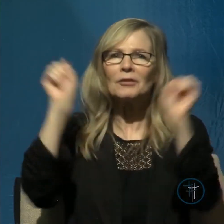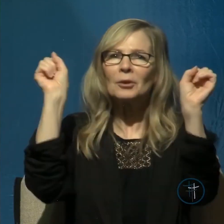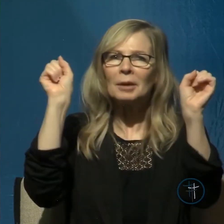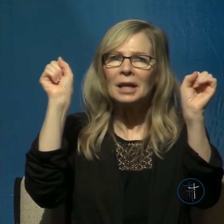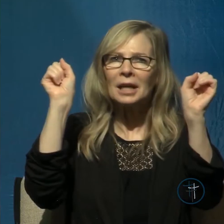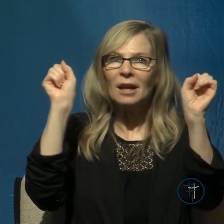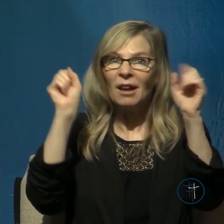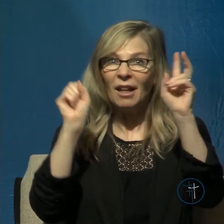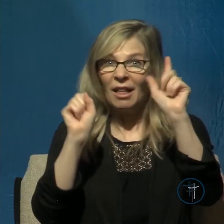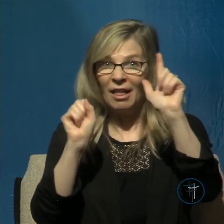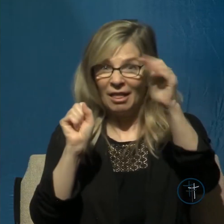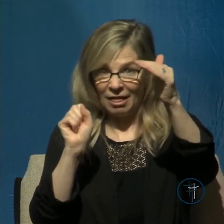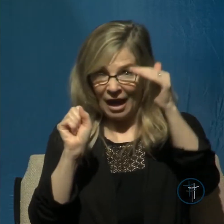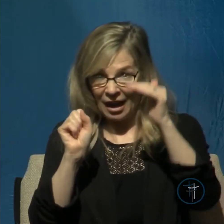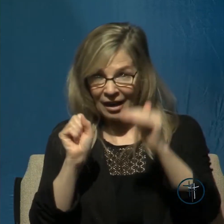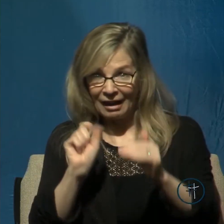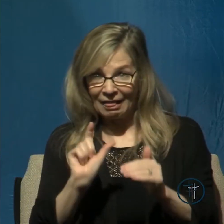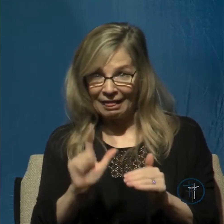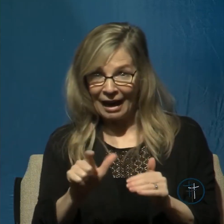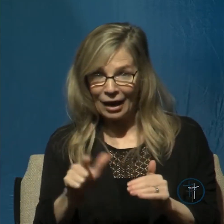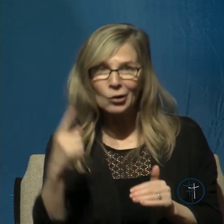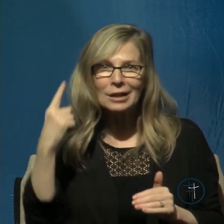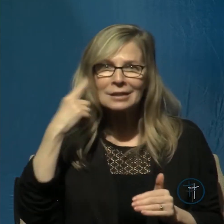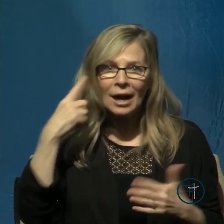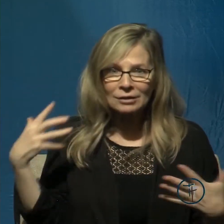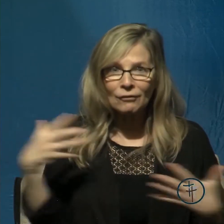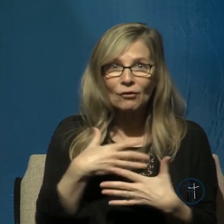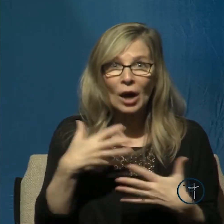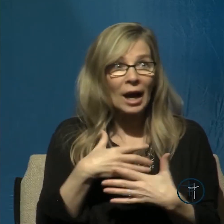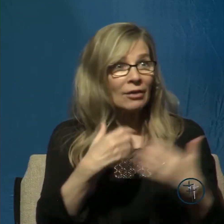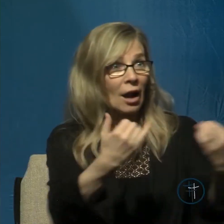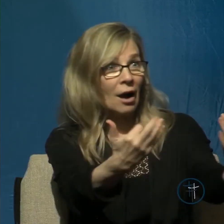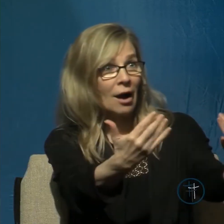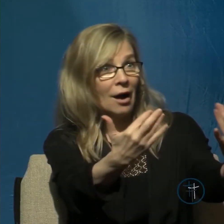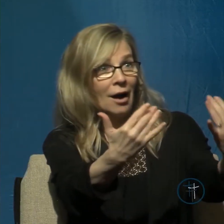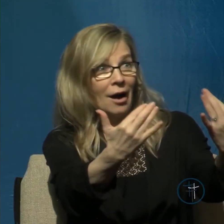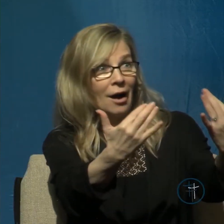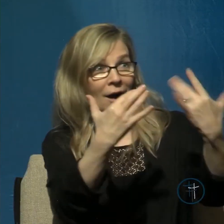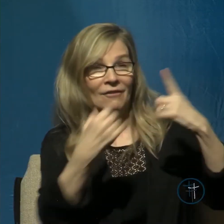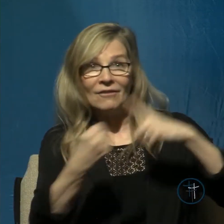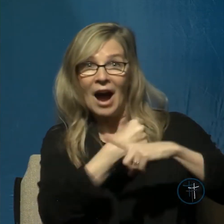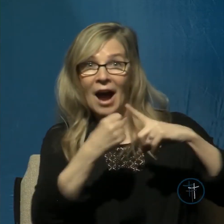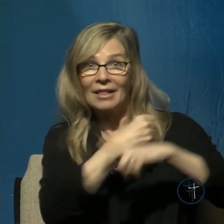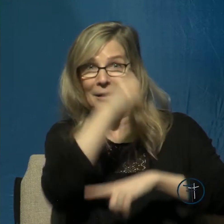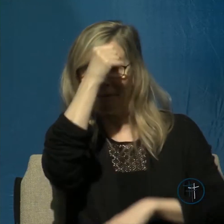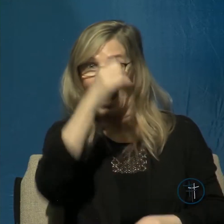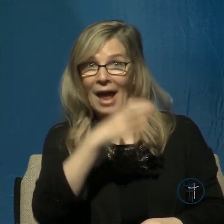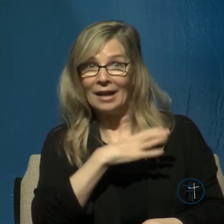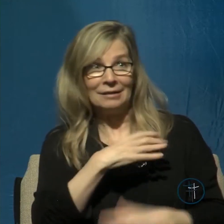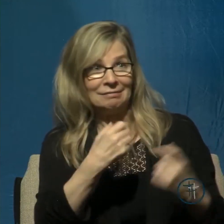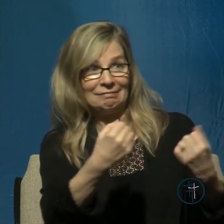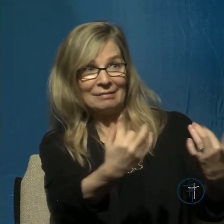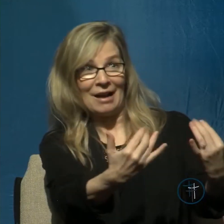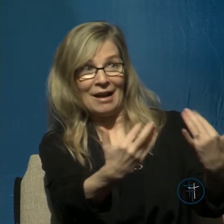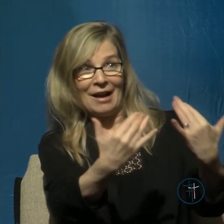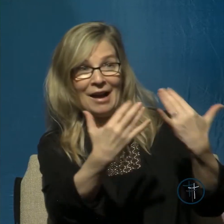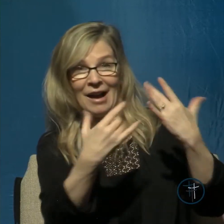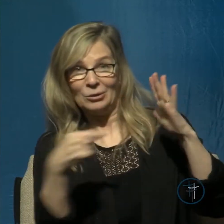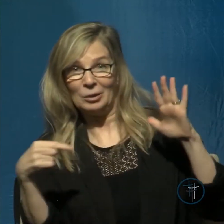we find him sounding very much afraid of being overcome by violent men who are out to take his life. Well, some